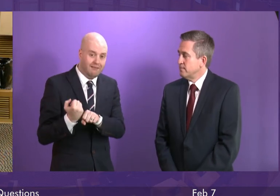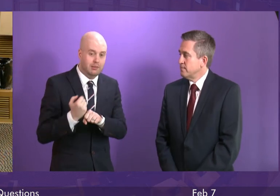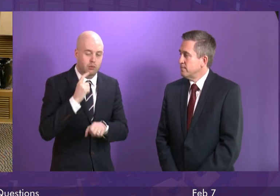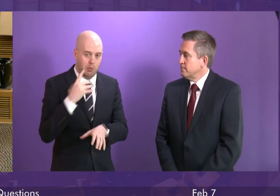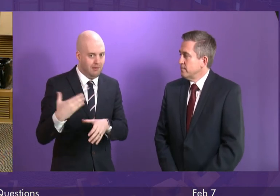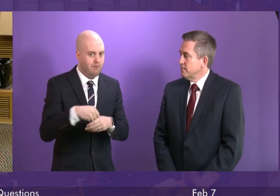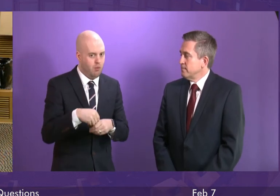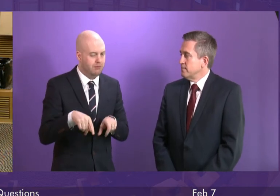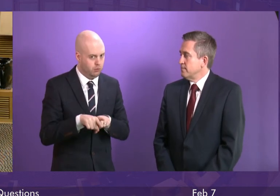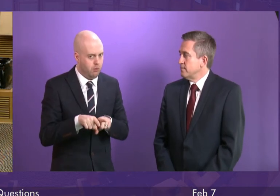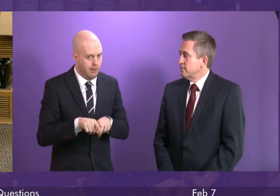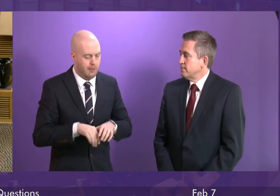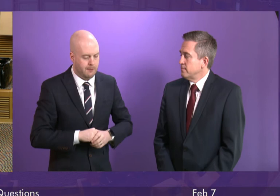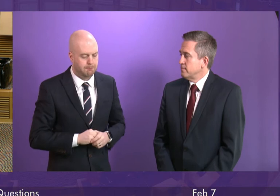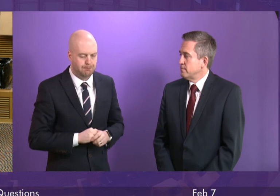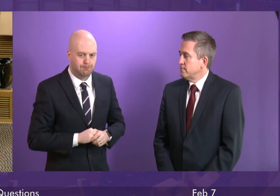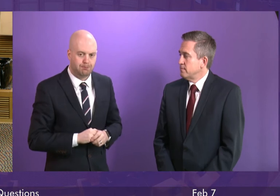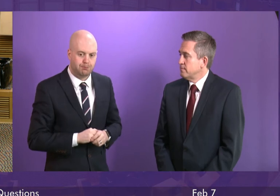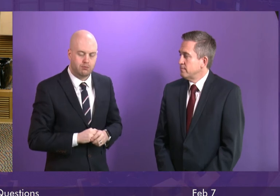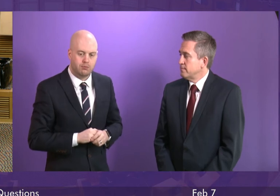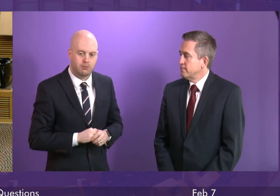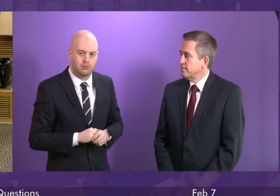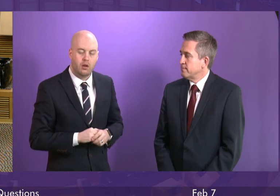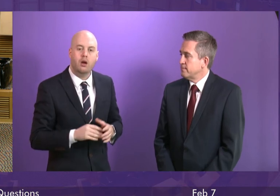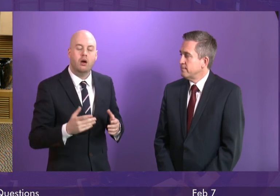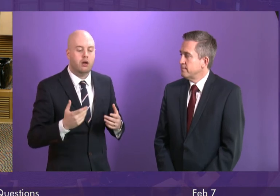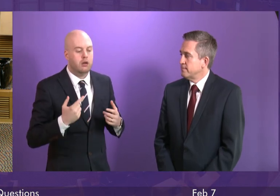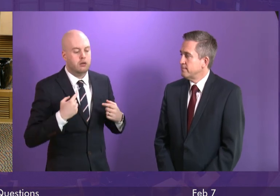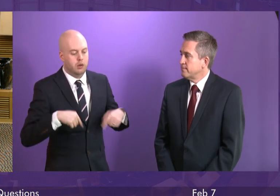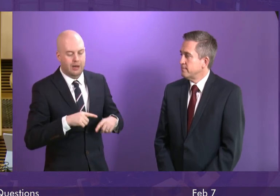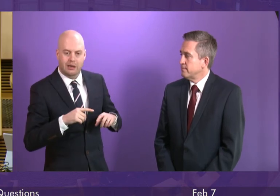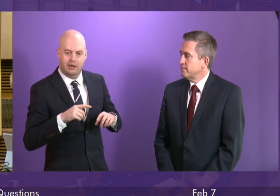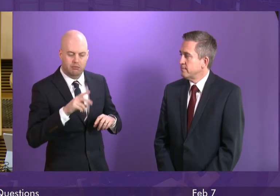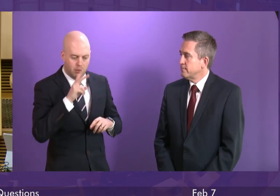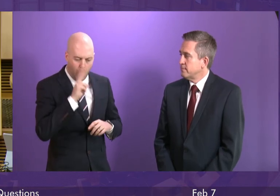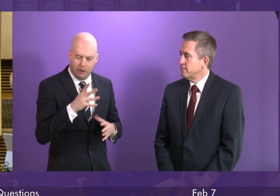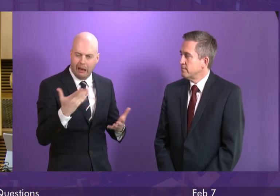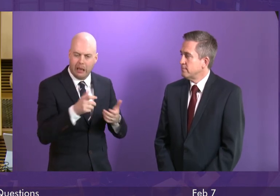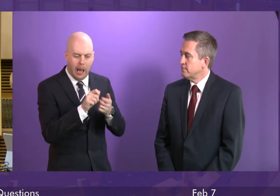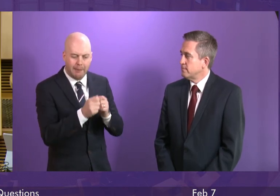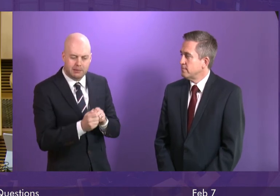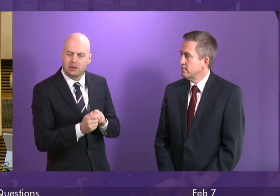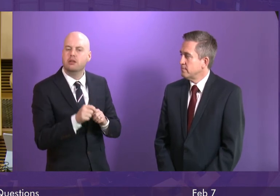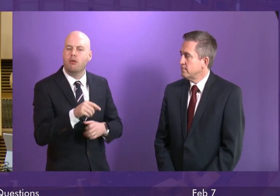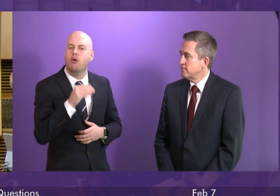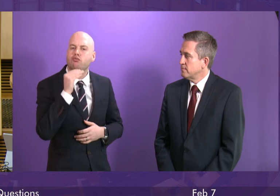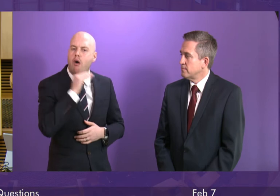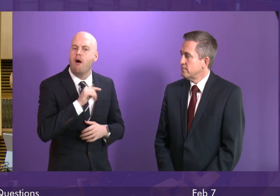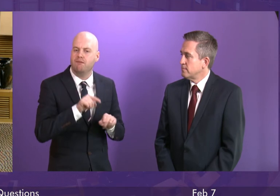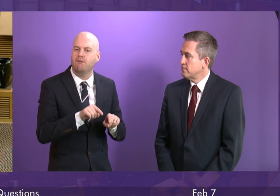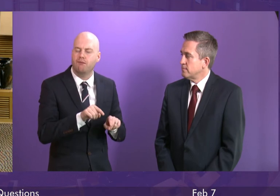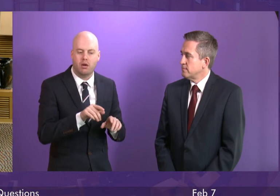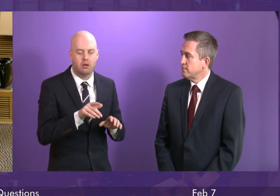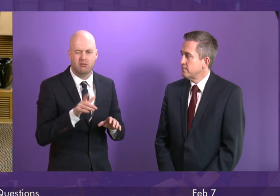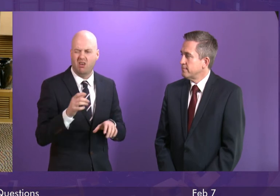And as we look at the drafting of amendments, of course the Government will be actively engaged in that